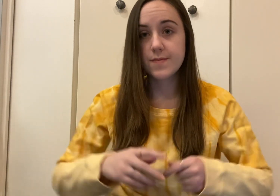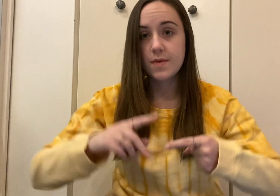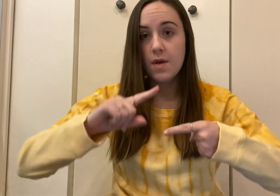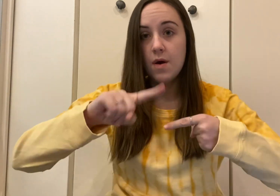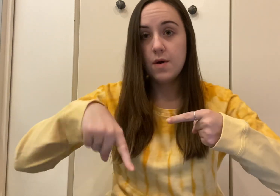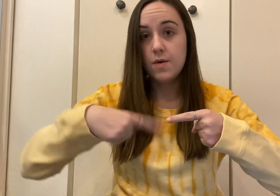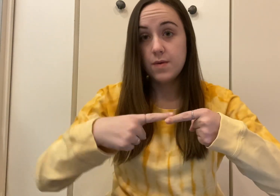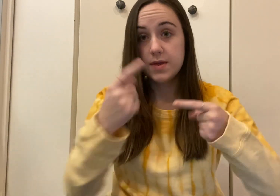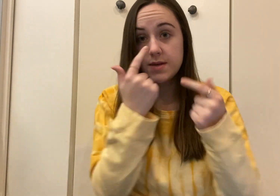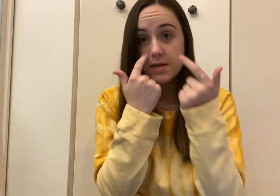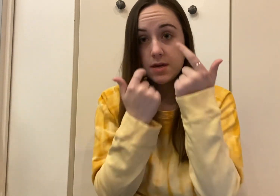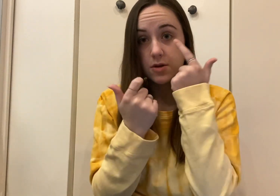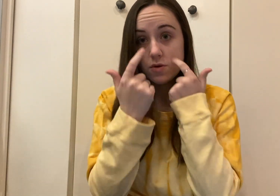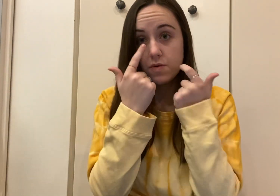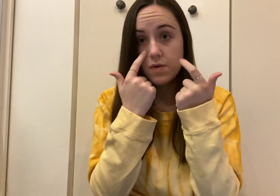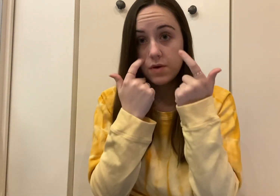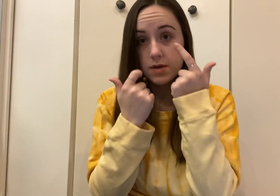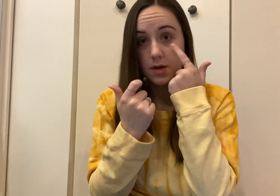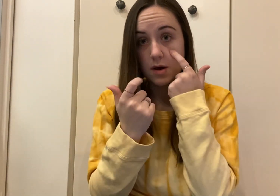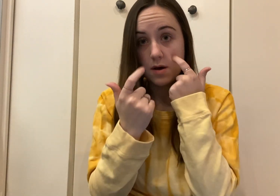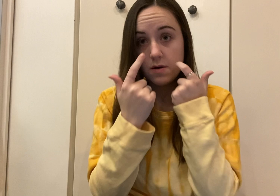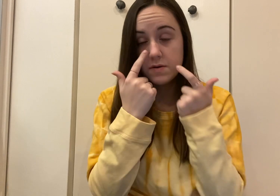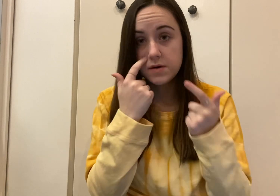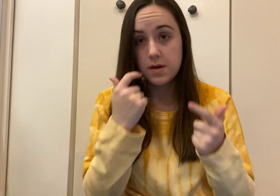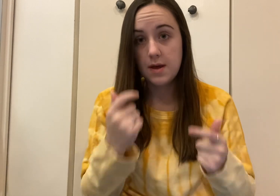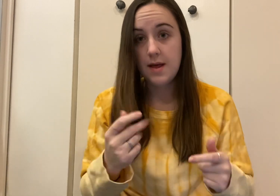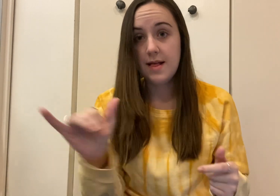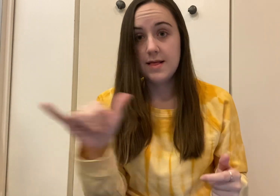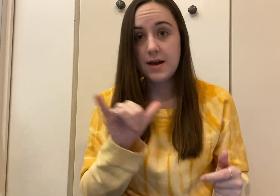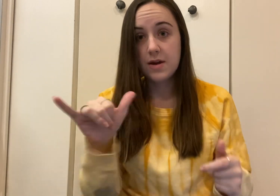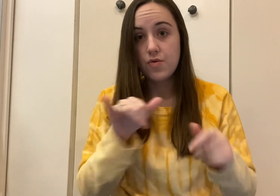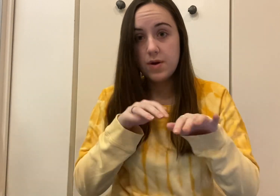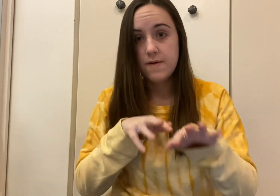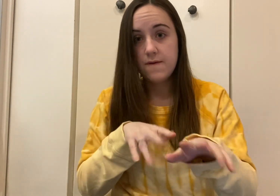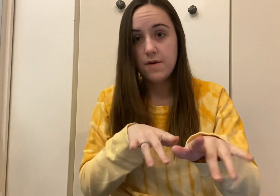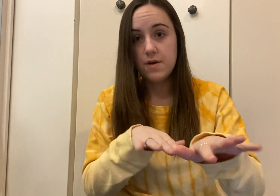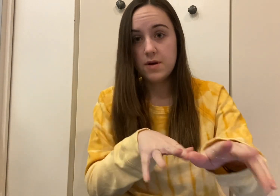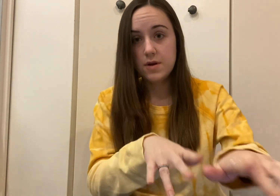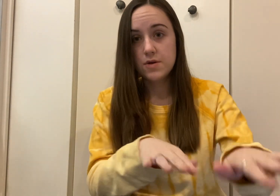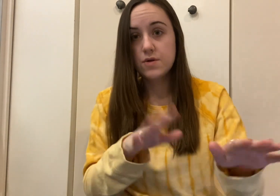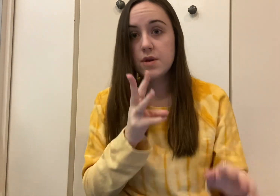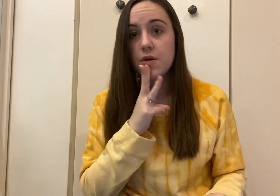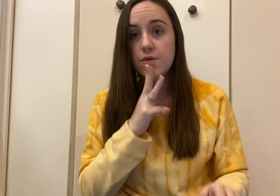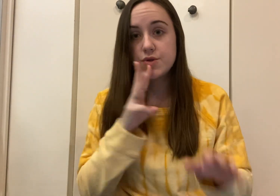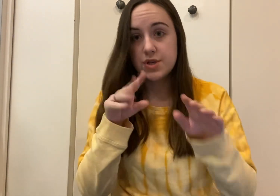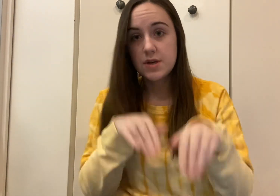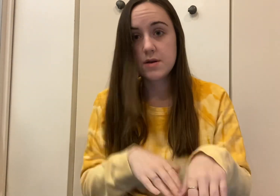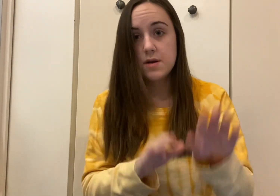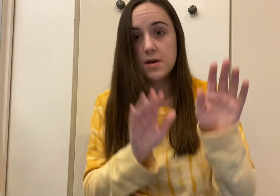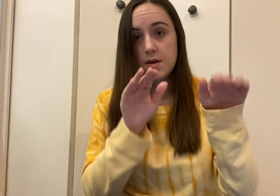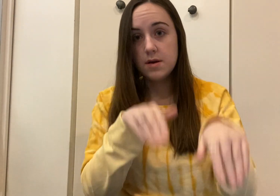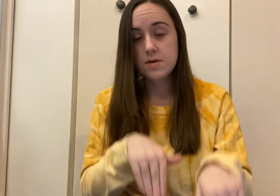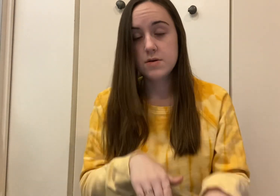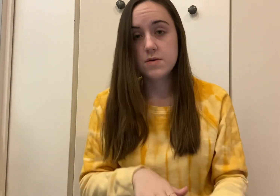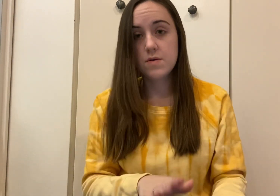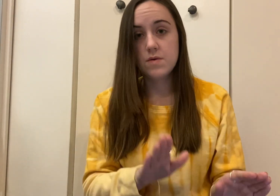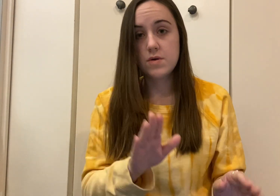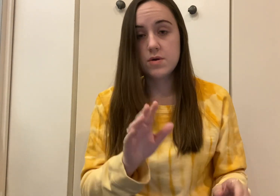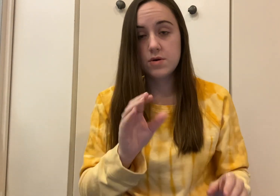When the tears are rolling down, like a river to the ocean And there's no one else